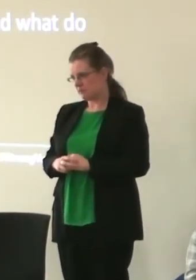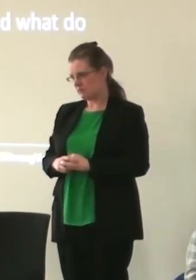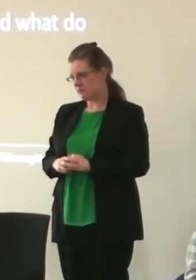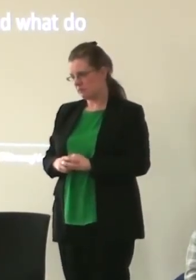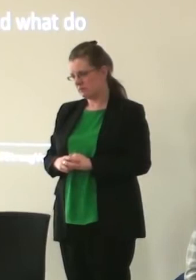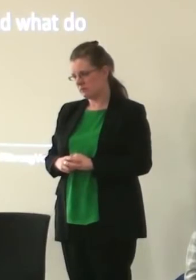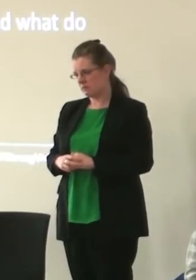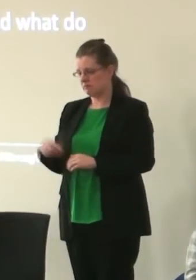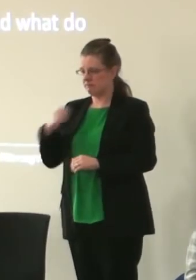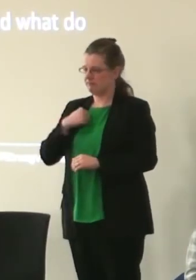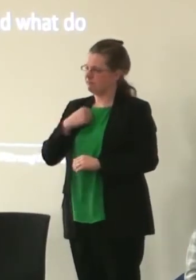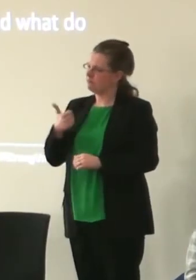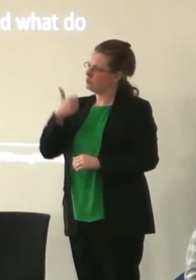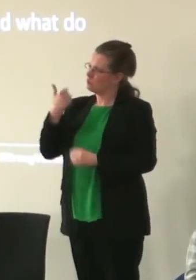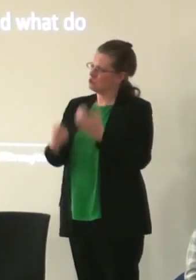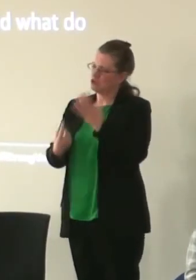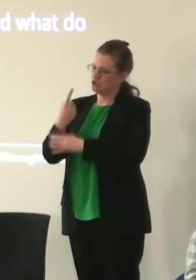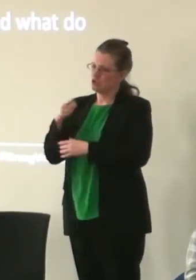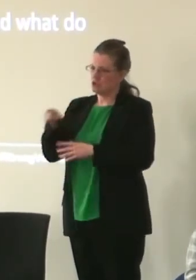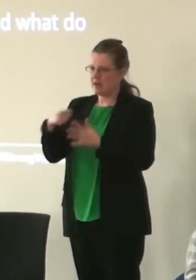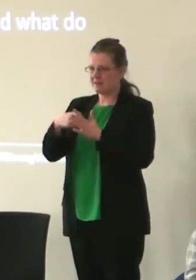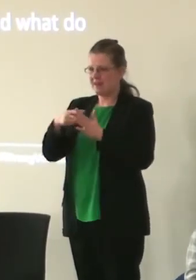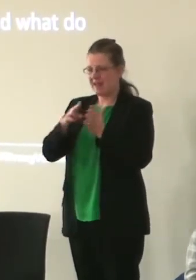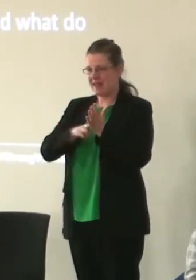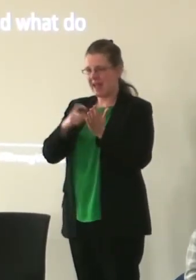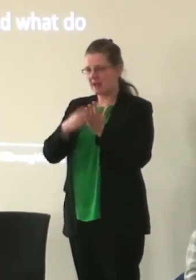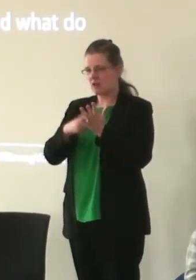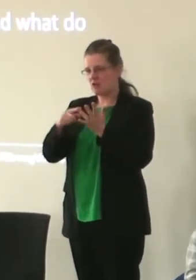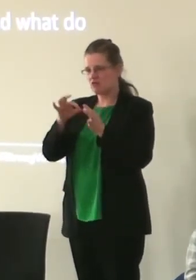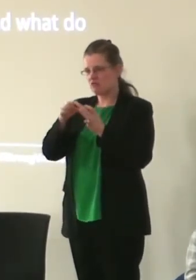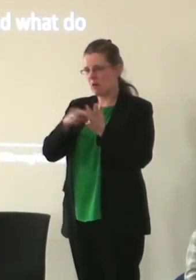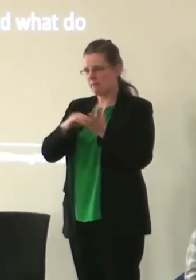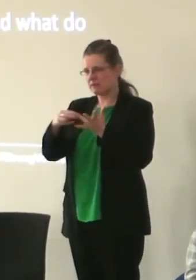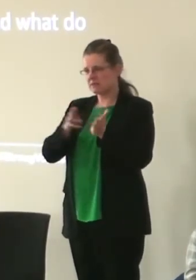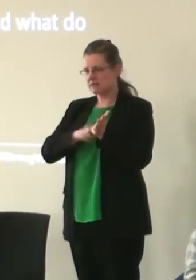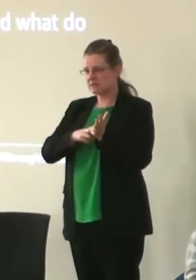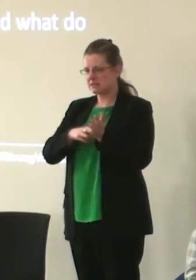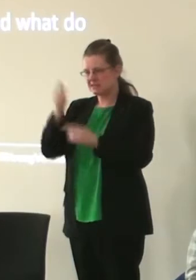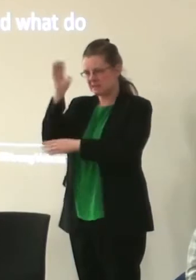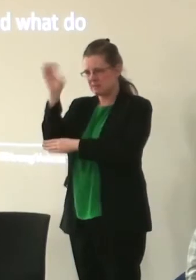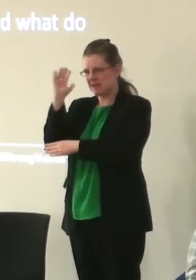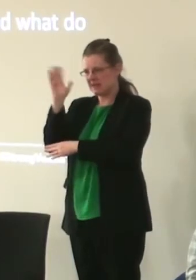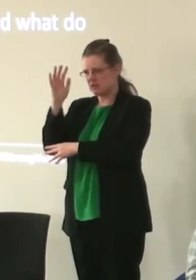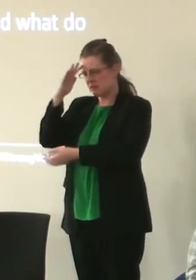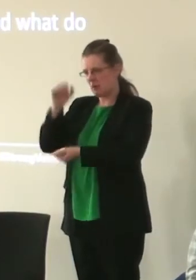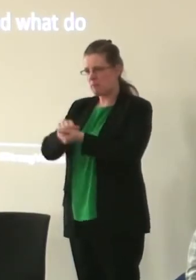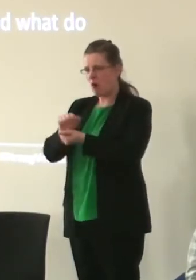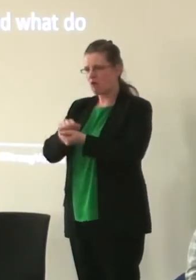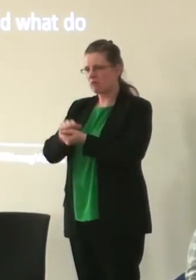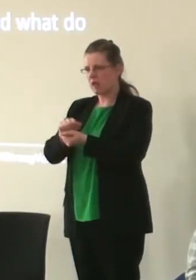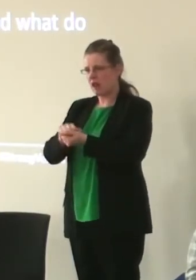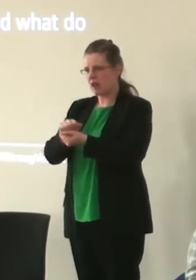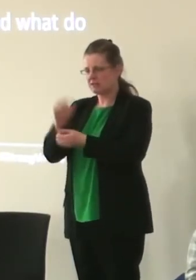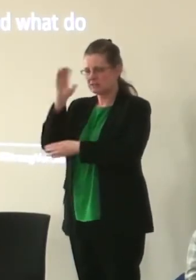had the good chance of hearing Ken Robinson speak yesterday at a memorial lecture for Anna Craft who's been